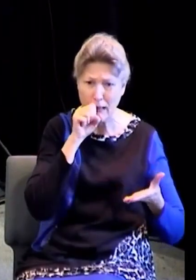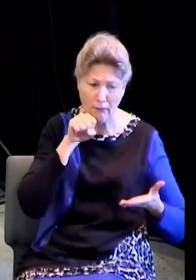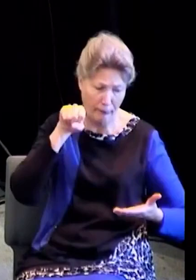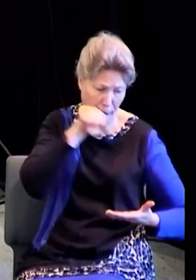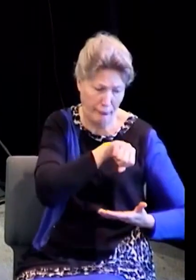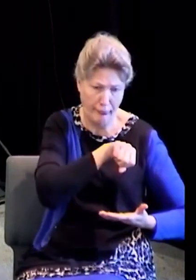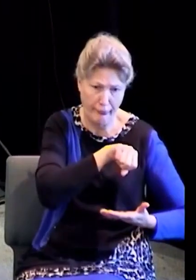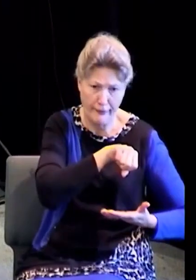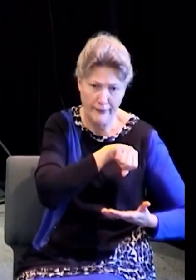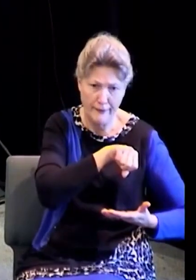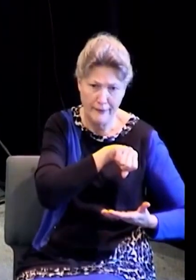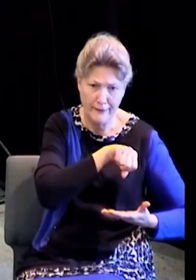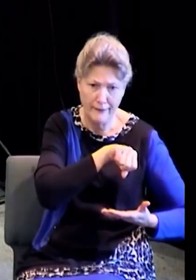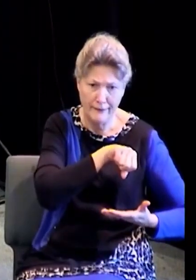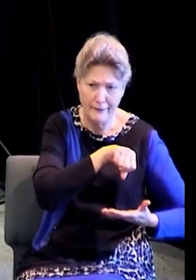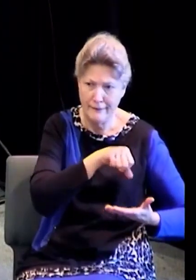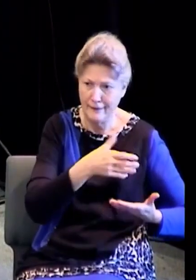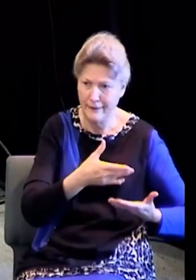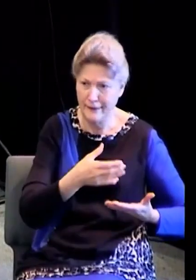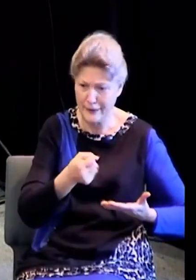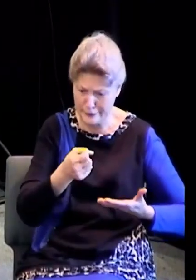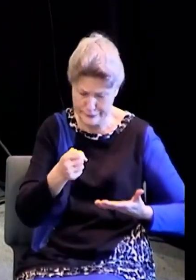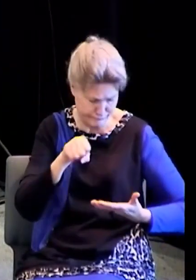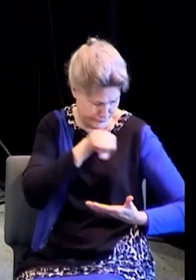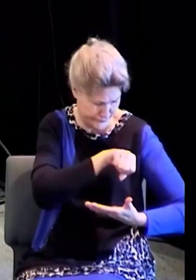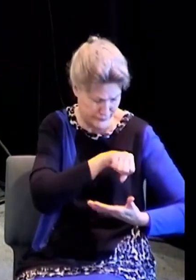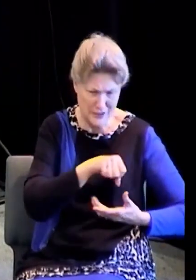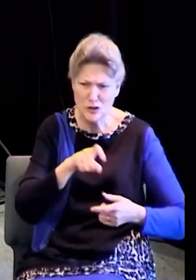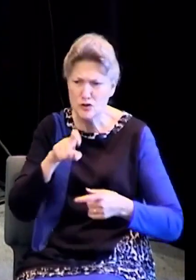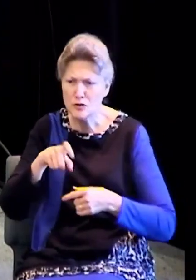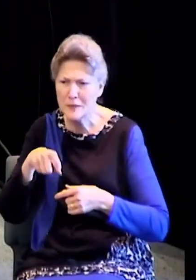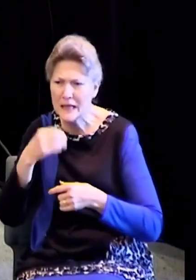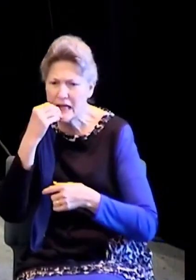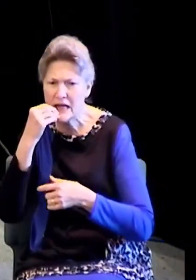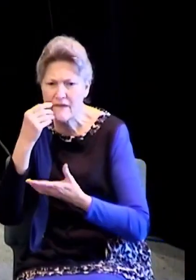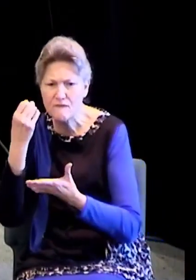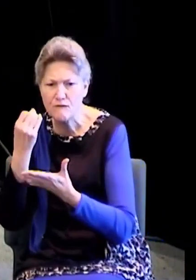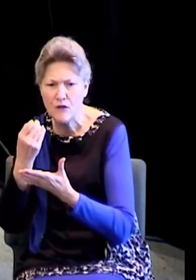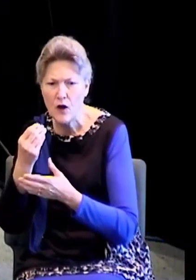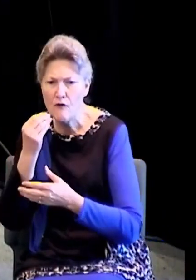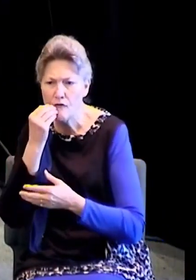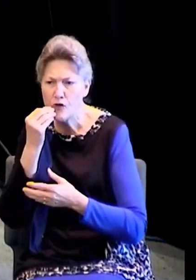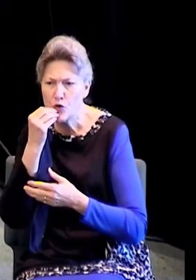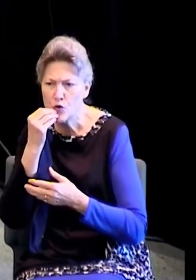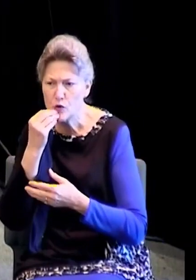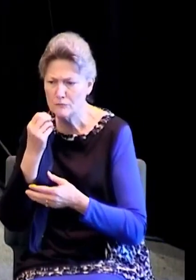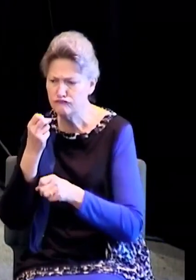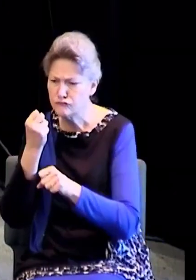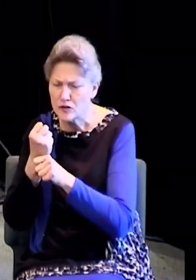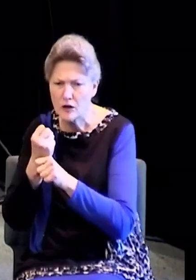When you should have been on solid food long ago. Milk is for beginners.